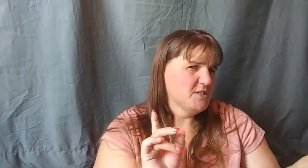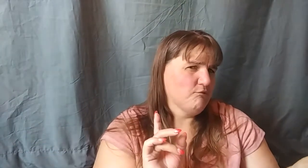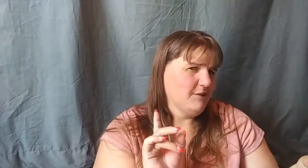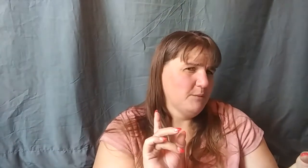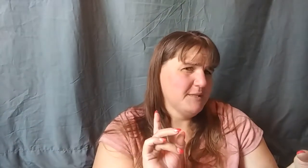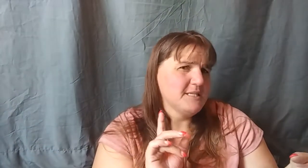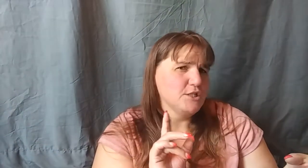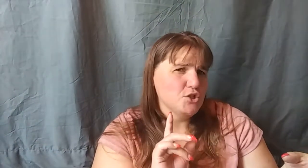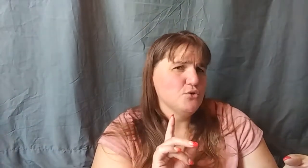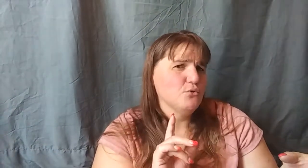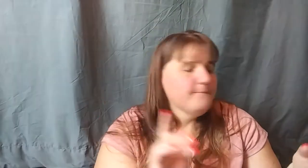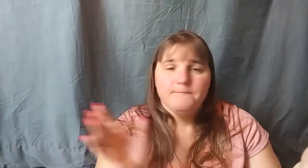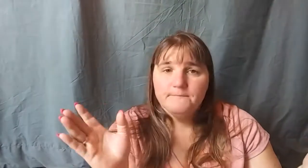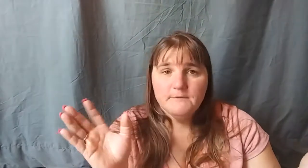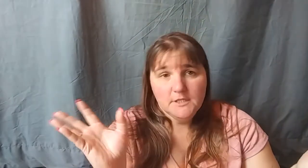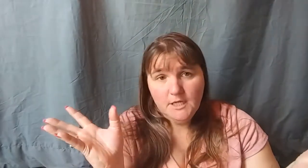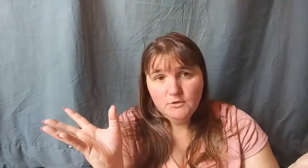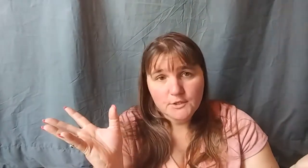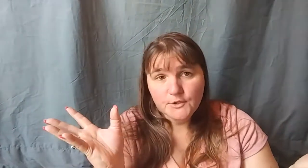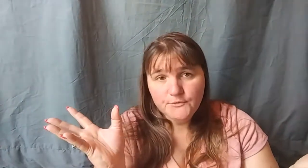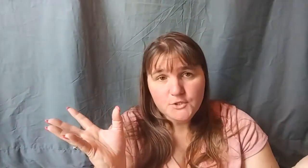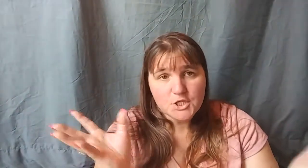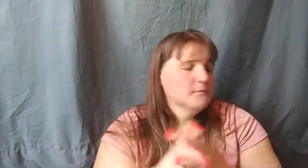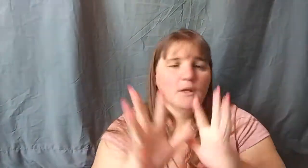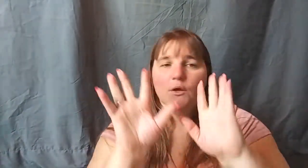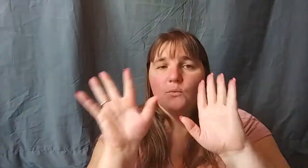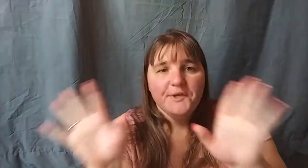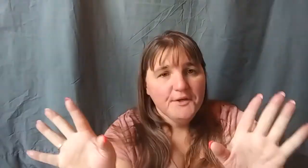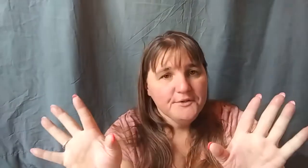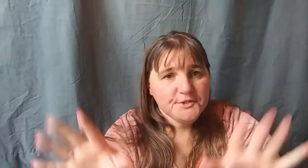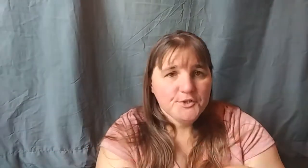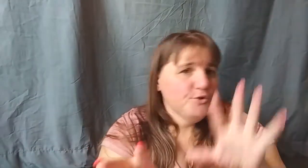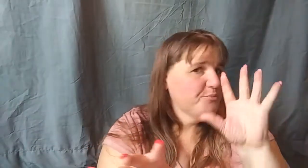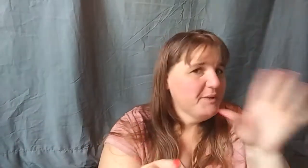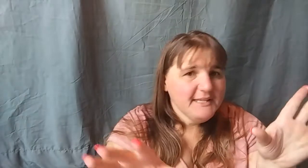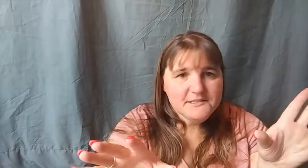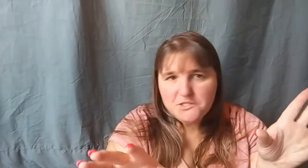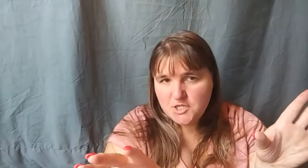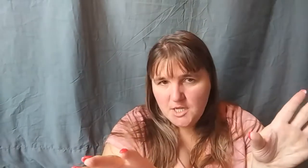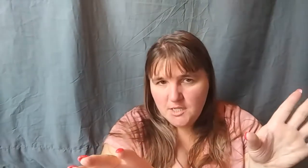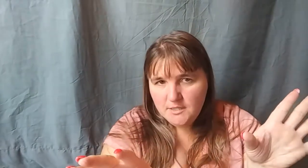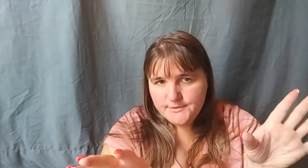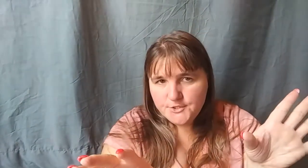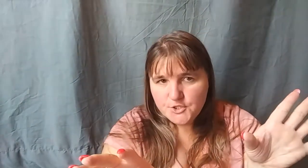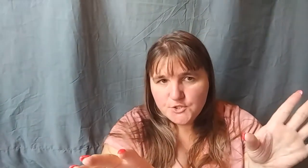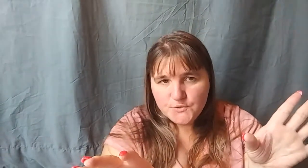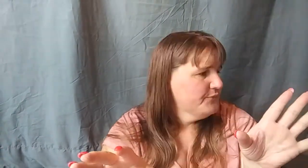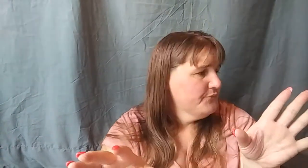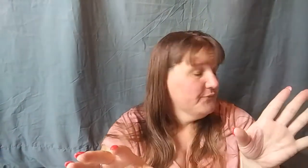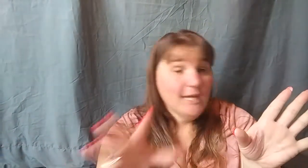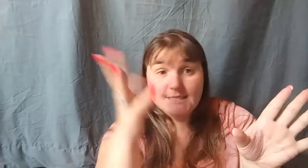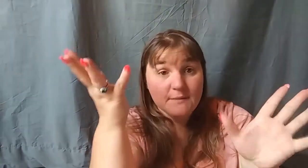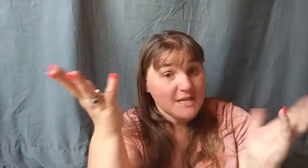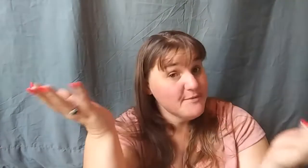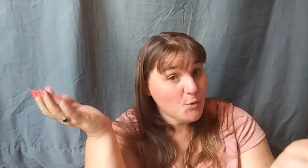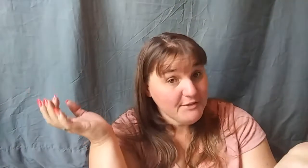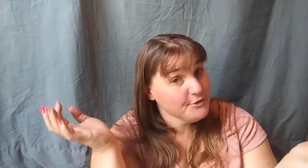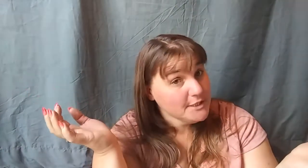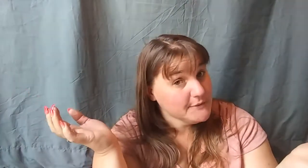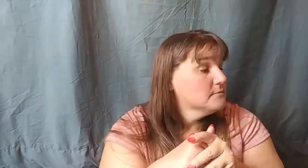busy too. That I couldn't go food shopping. We all know plans change and sometimes quite frequently. And